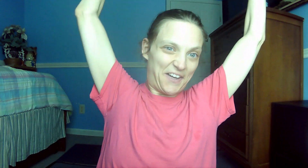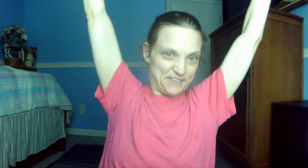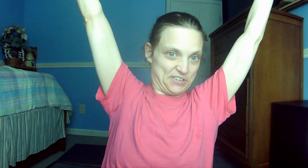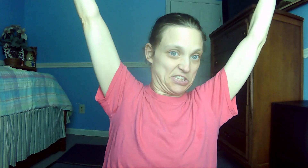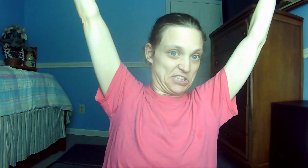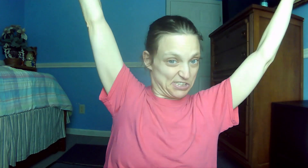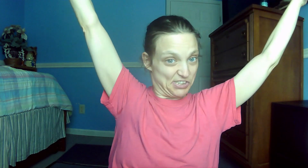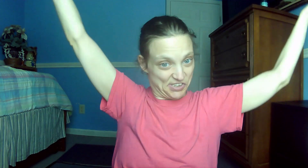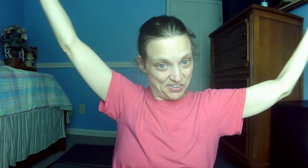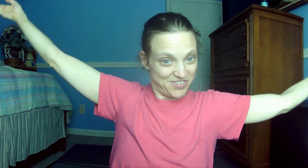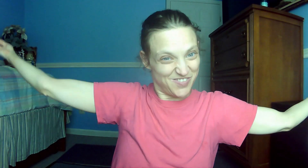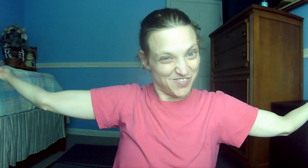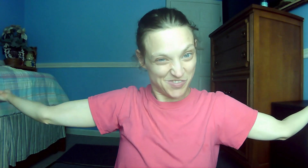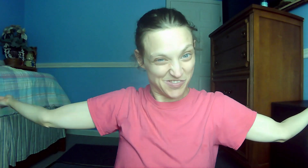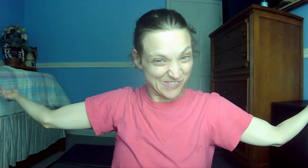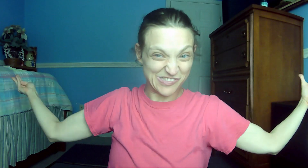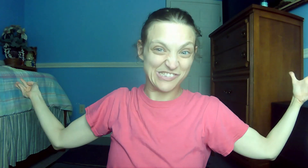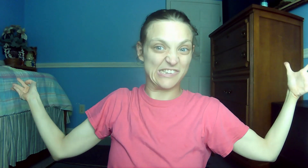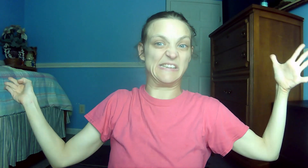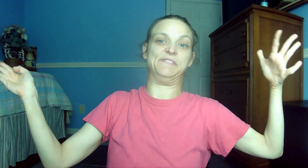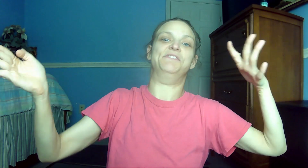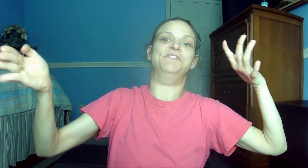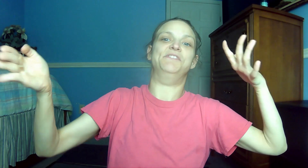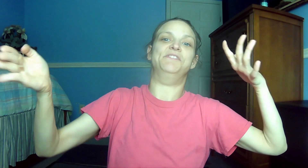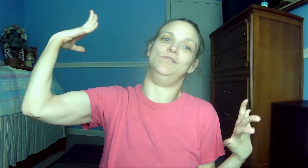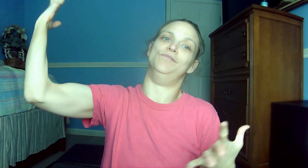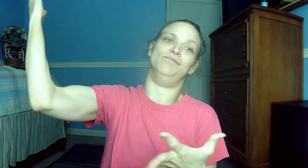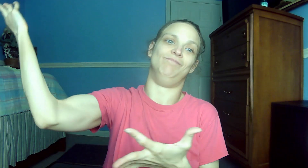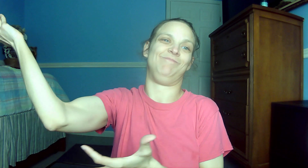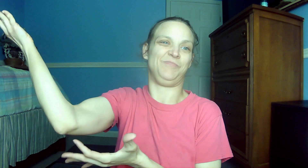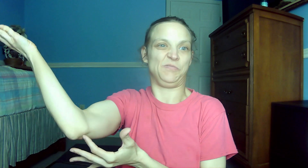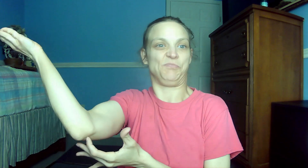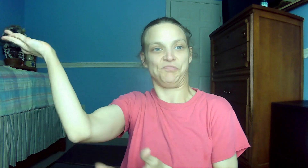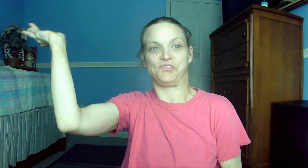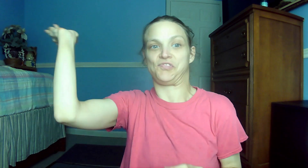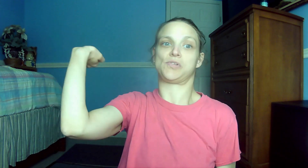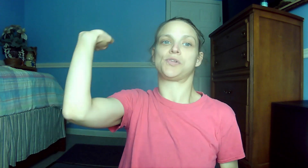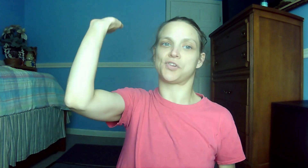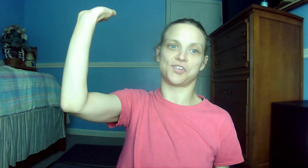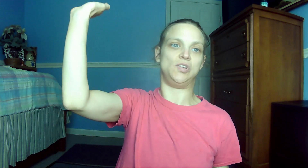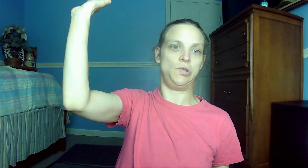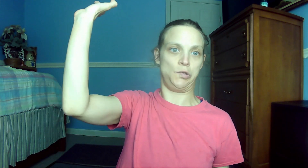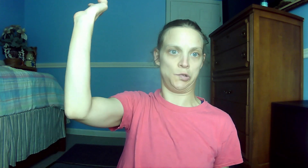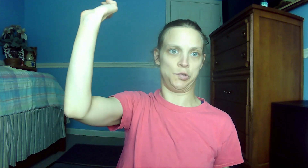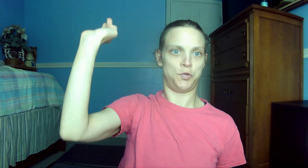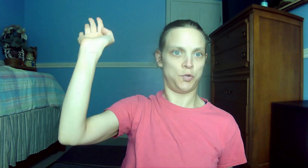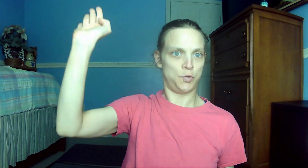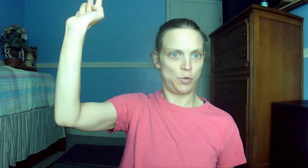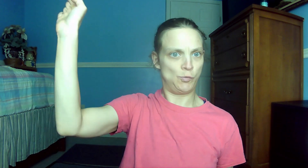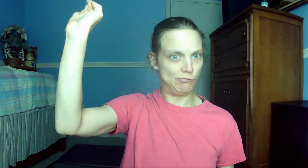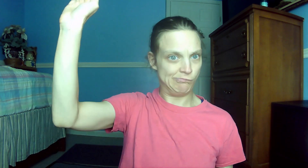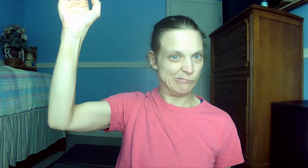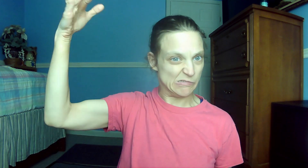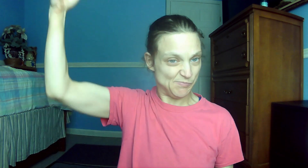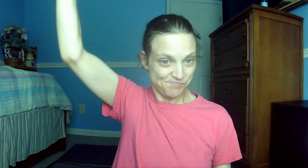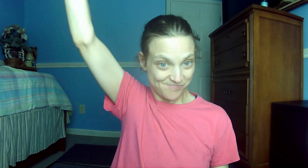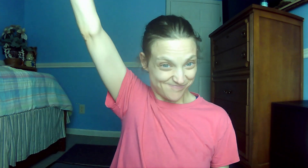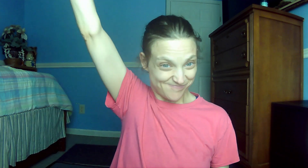tents of the righteous. The Lord's right hand has done mighty things. The Lord's right hand is lifted high. The